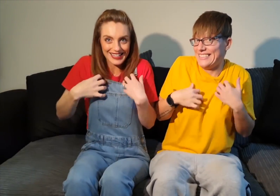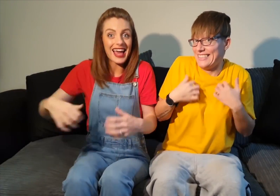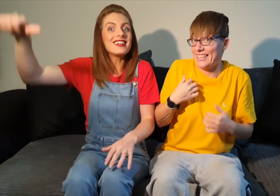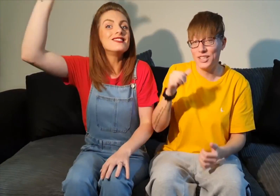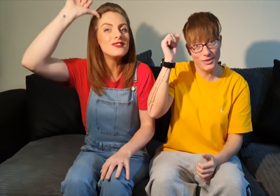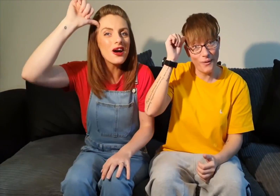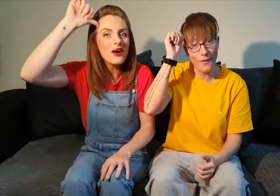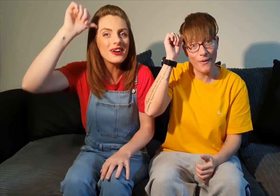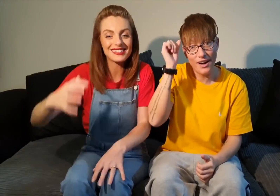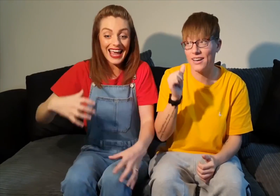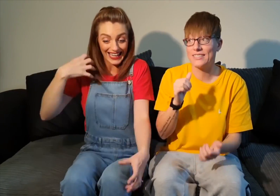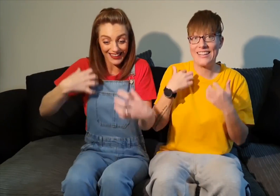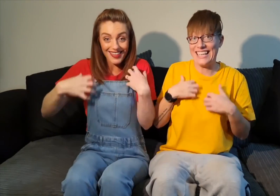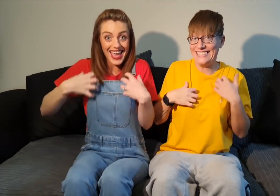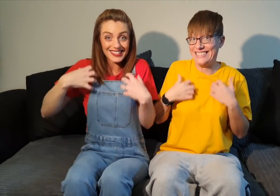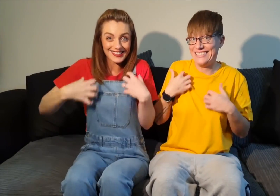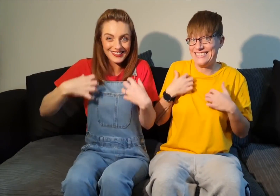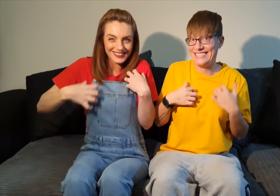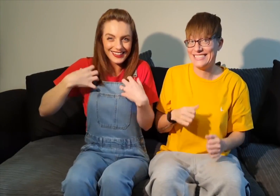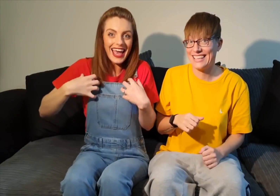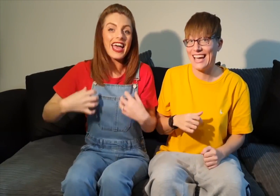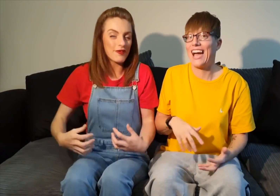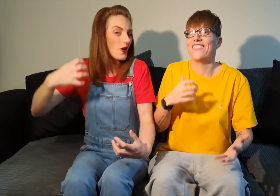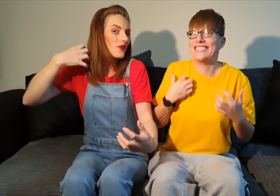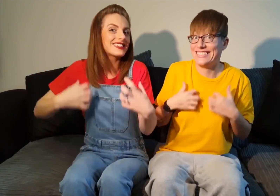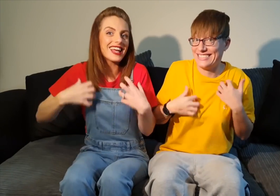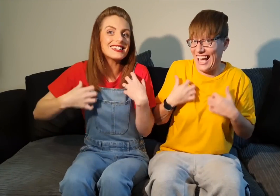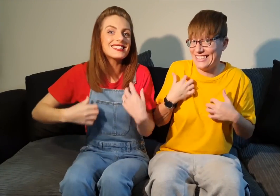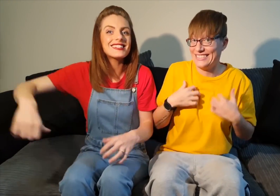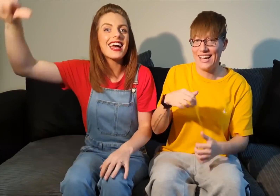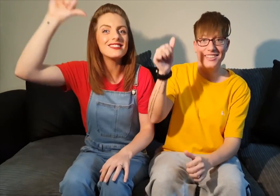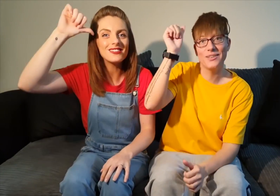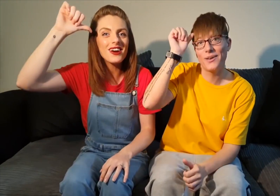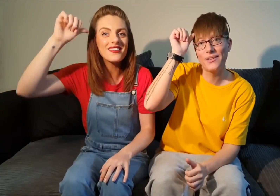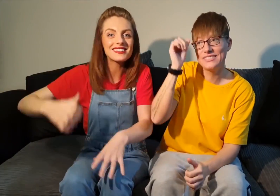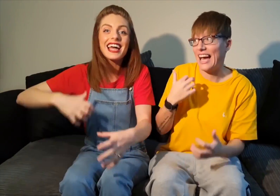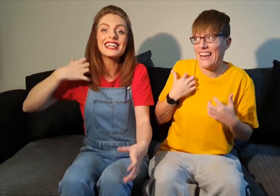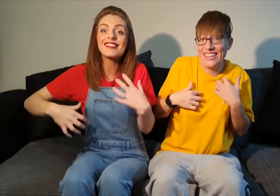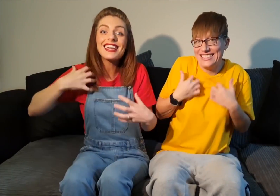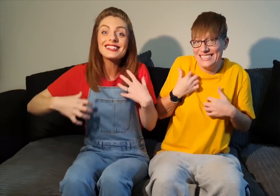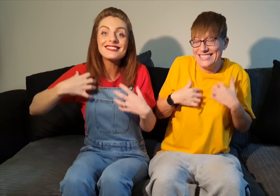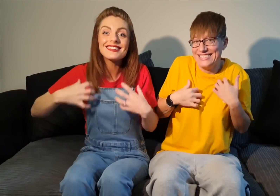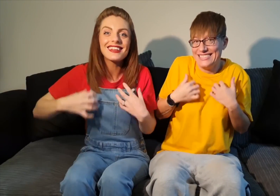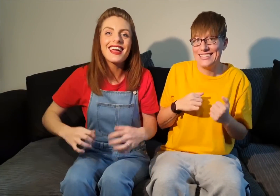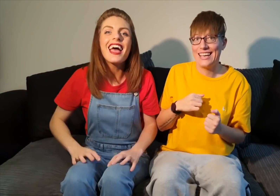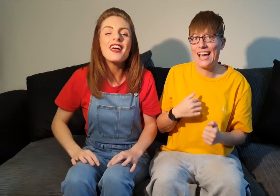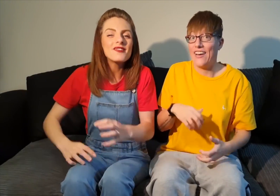and you know it sign like this If you're excited and you know it, sign like this. If